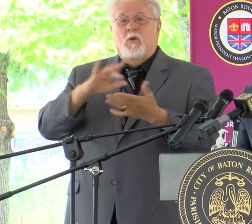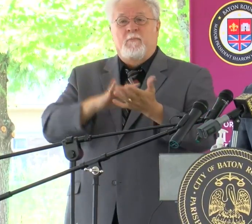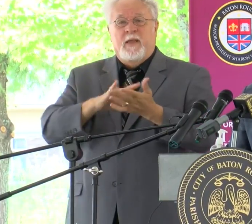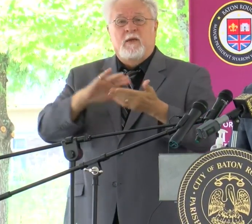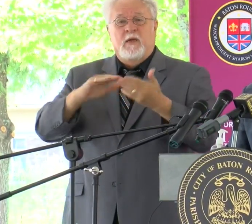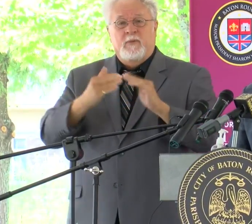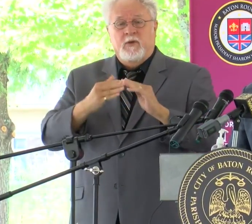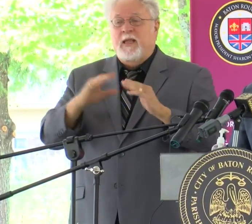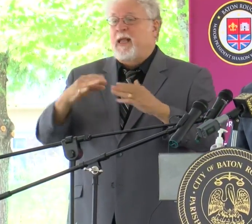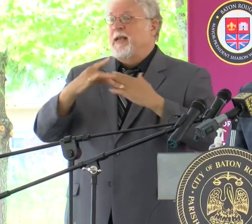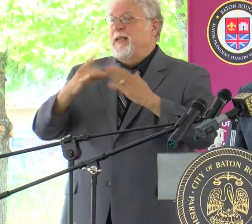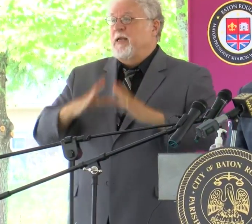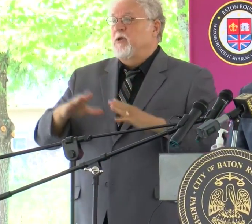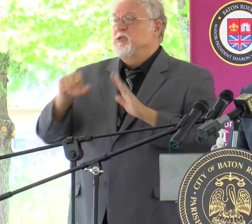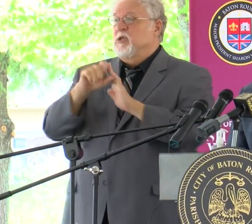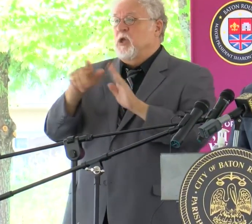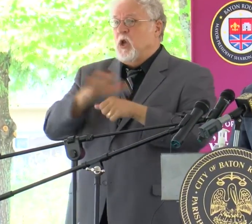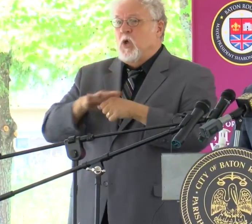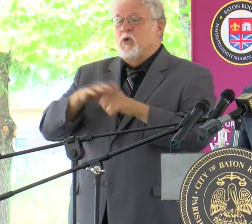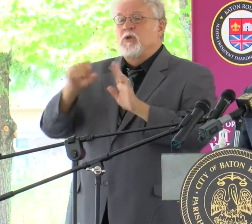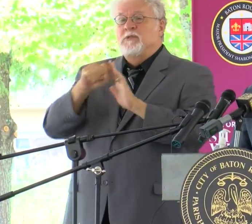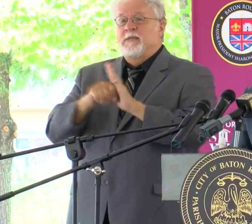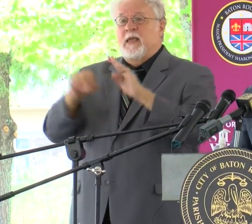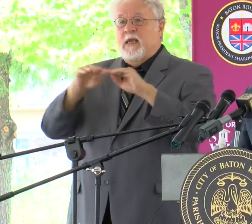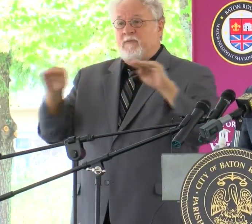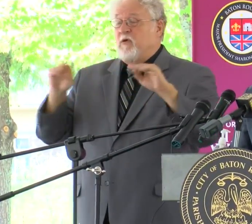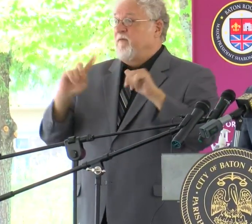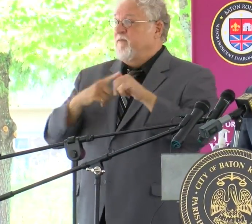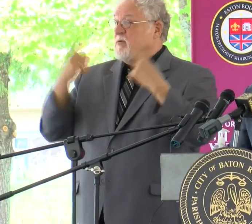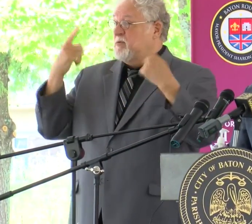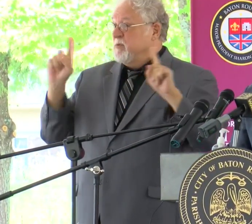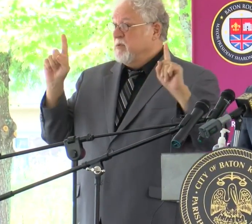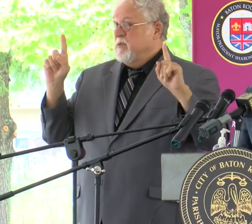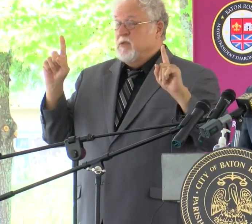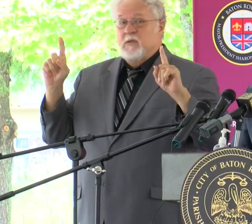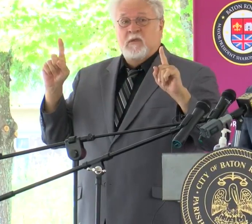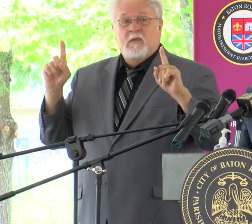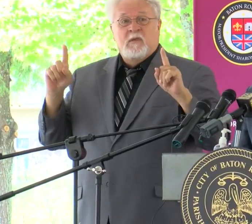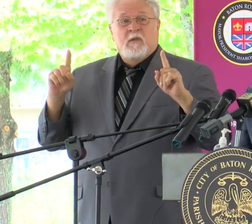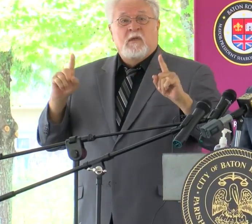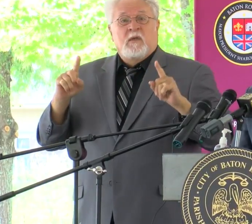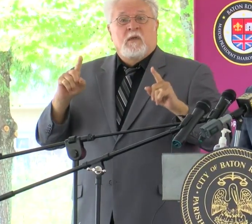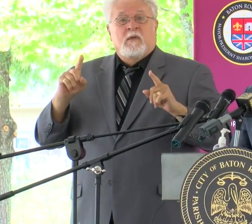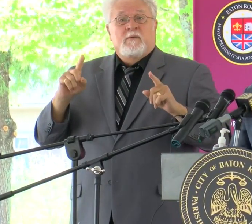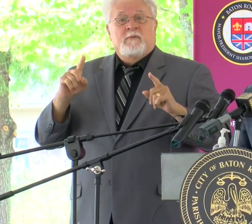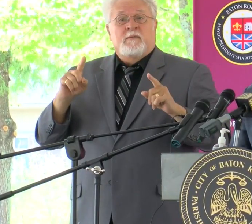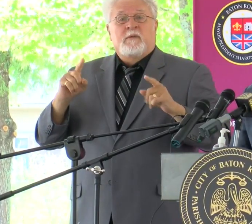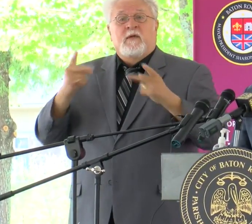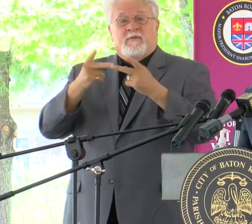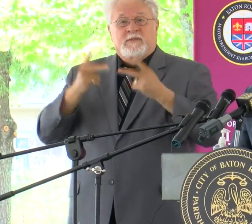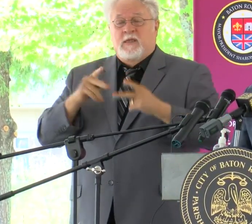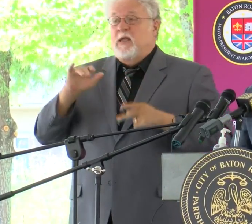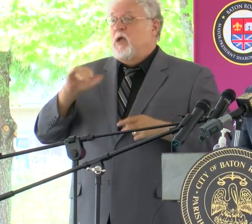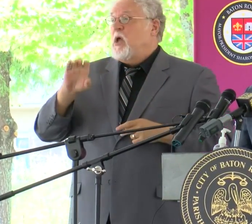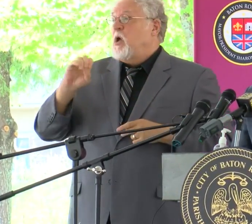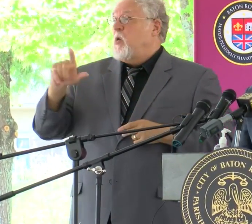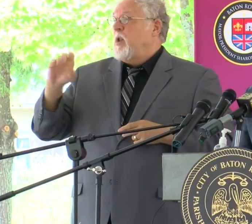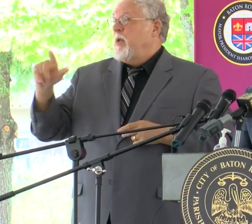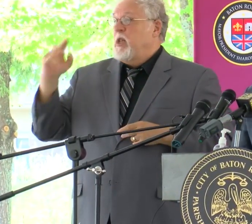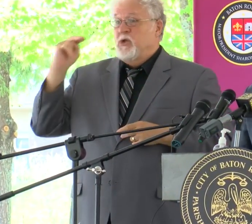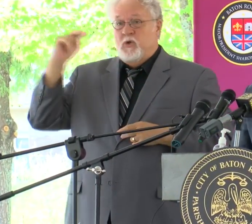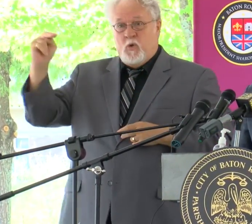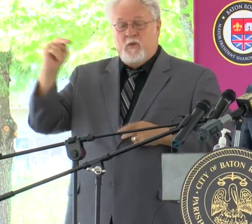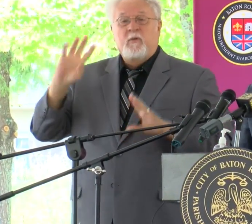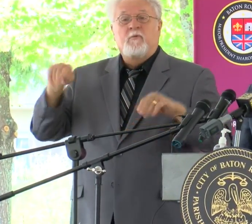state level. The first major success, as the mayor mentioned, was the facility at Our Lady of Lake North with